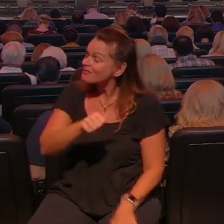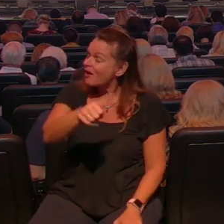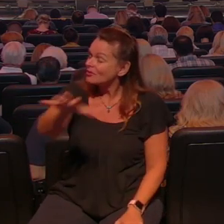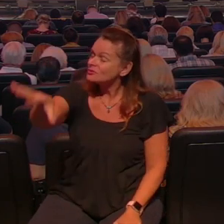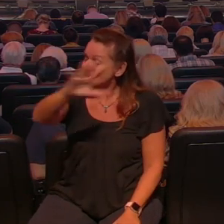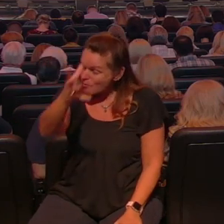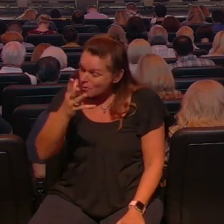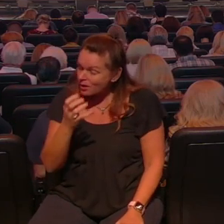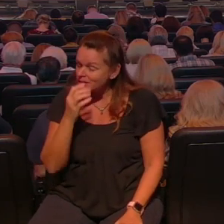I want to be a blessing